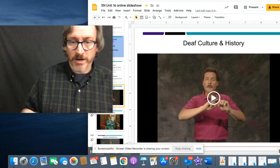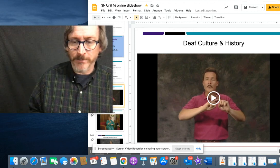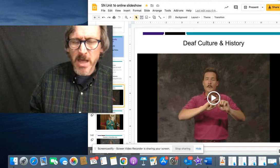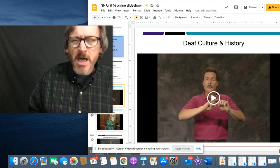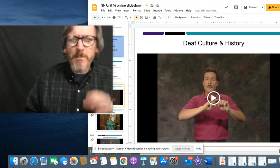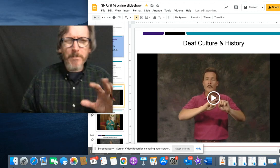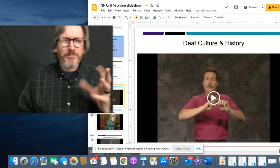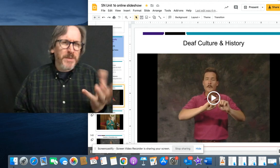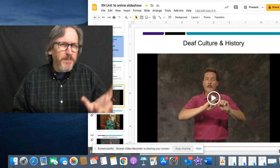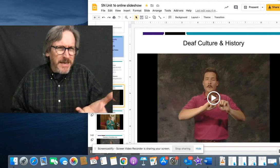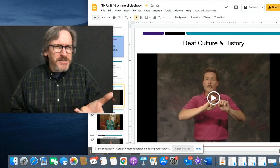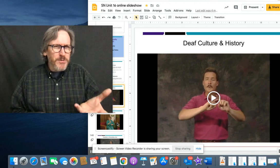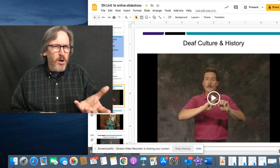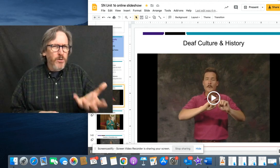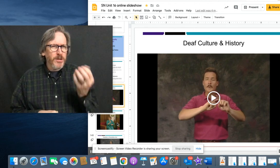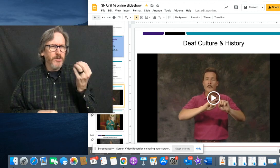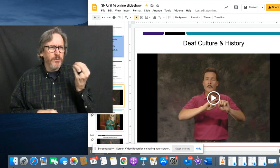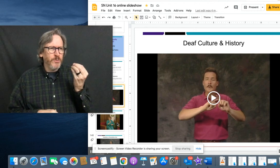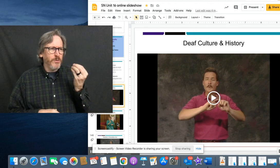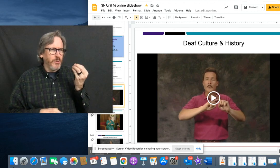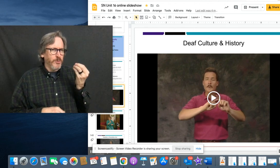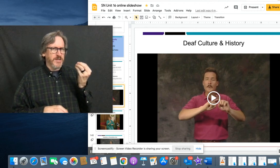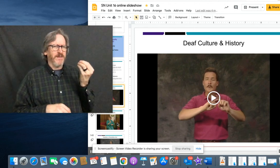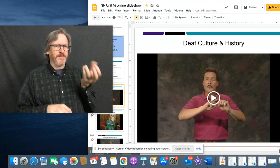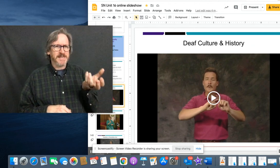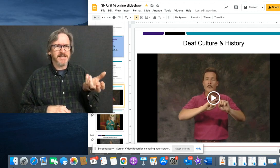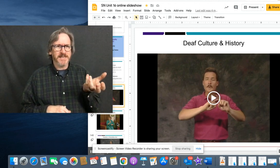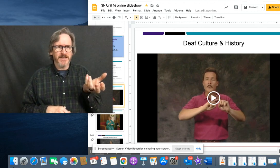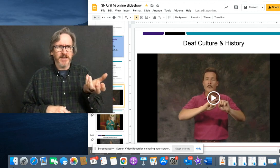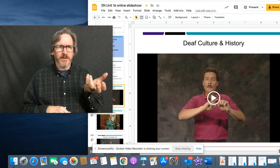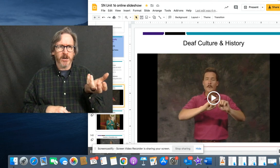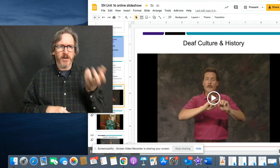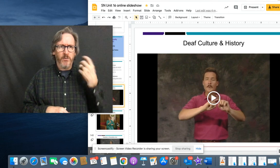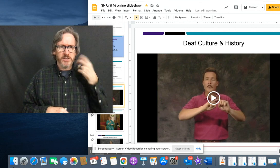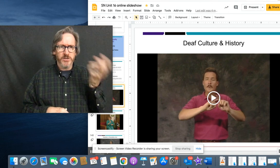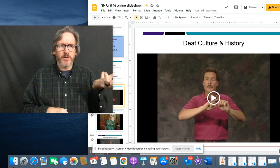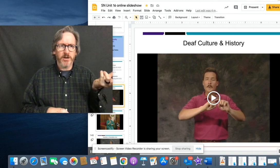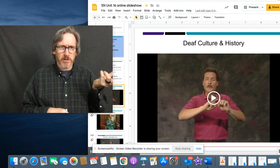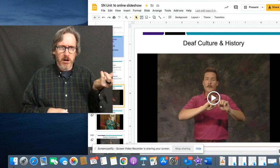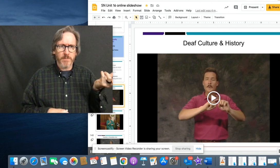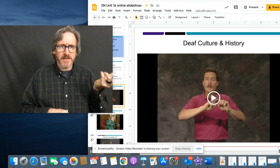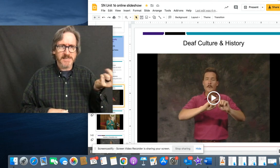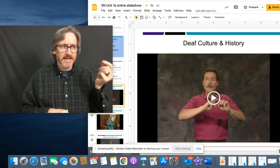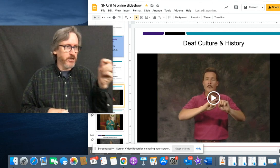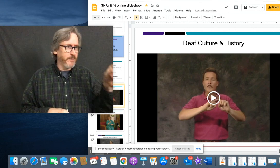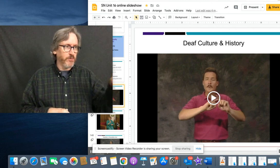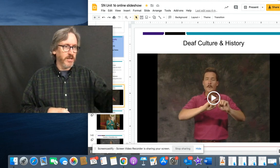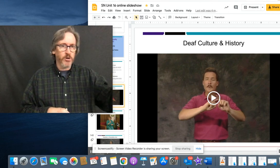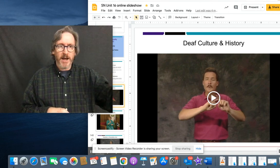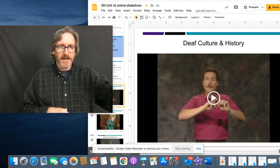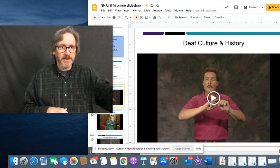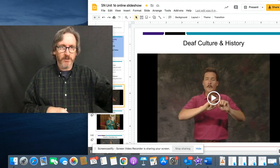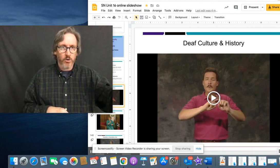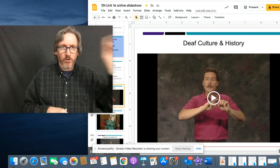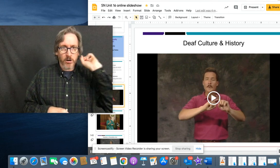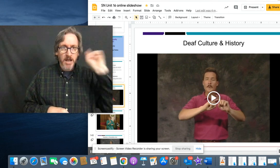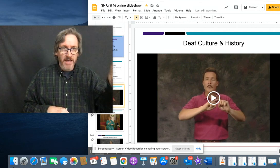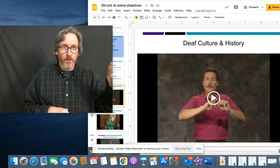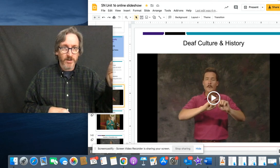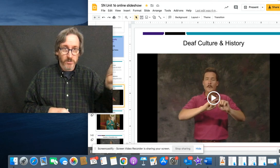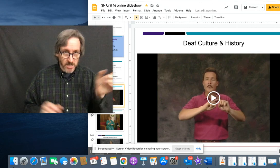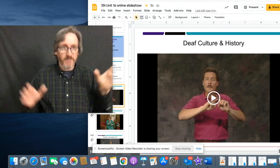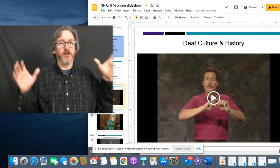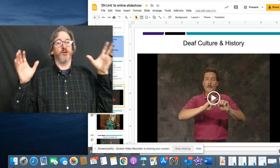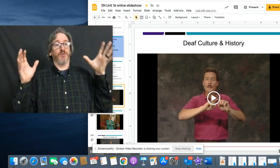feel it vibrating. But as you know, you develop a sensitivity where once you know what your alarm is, it could be really quiet and in the corner.